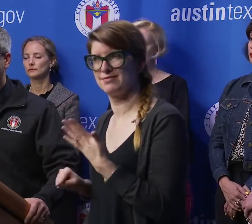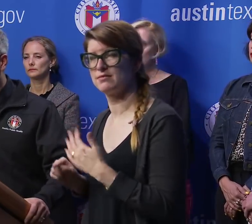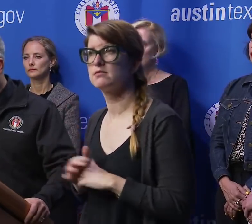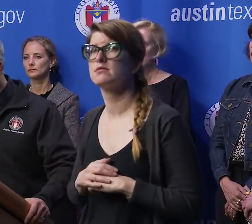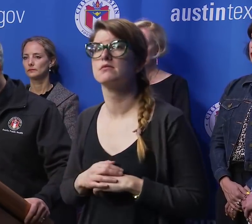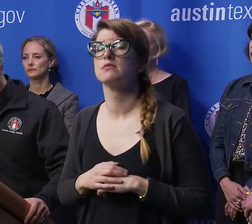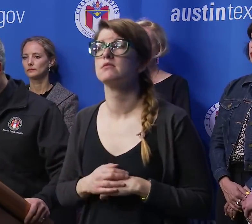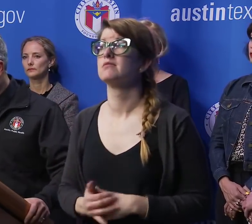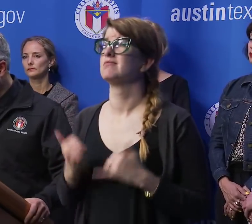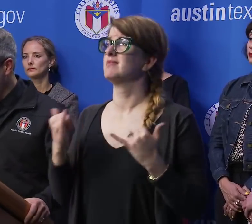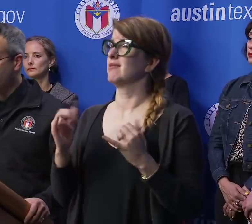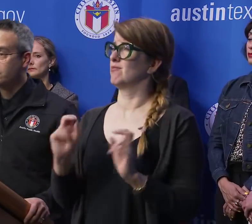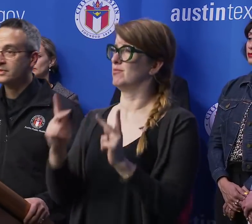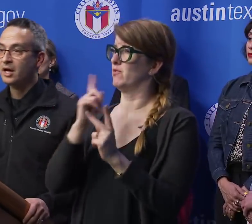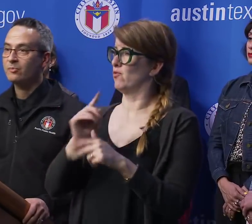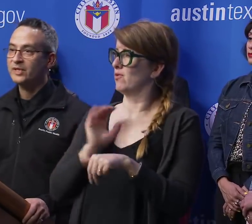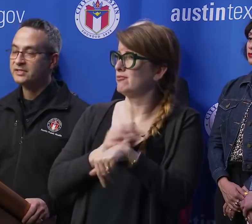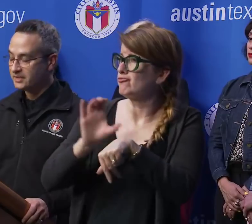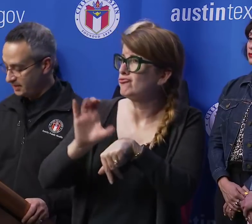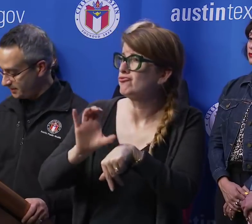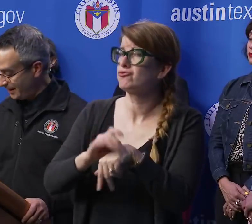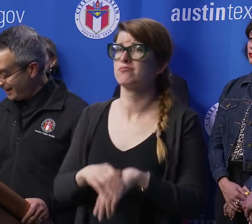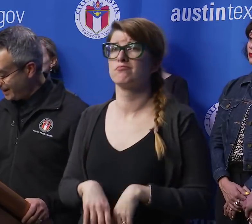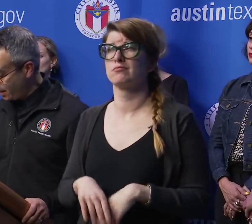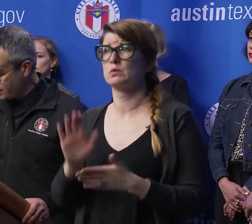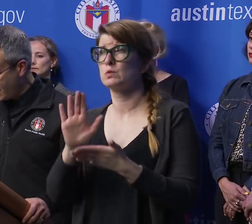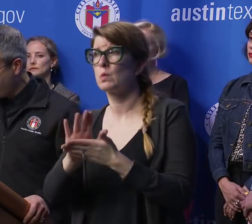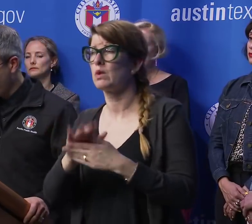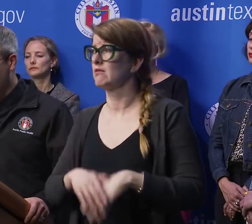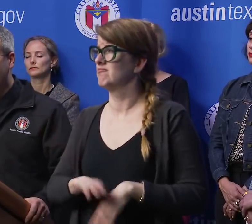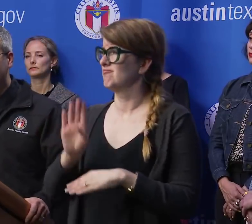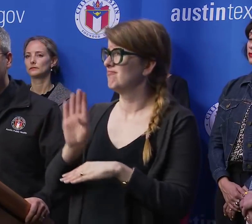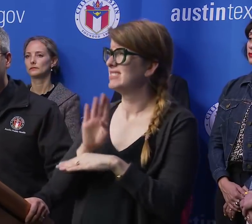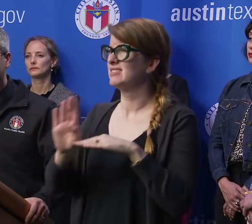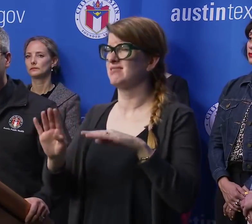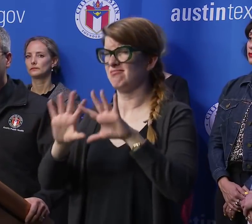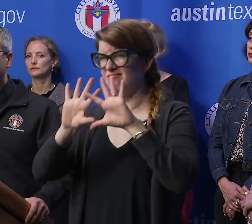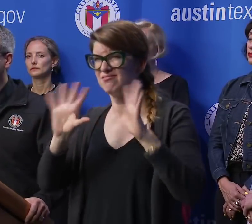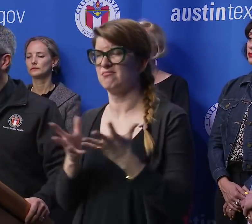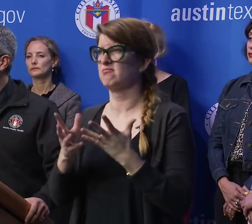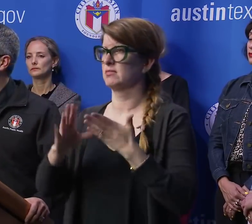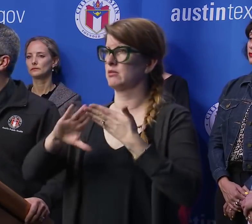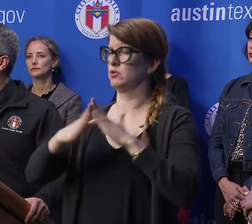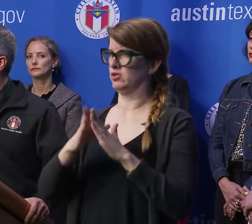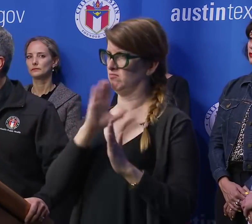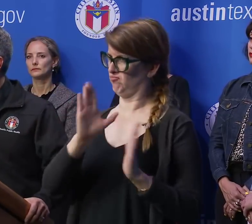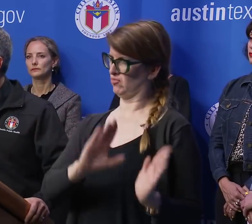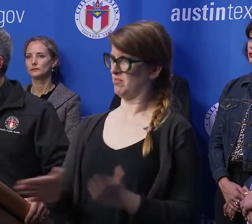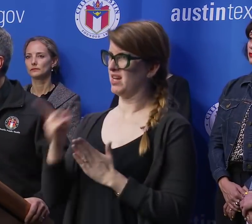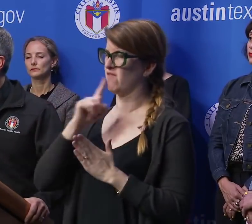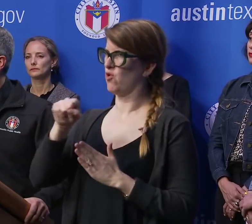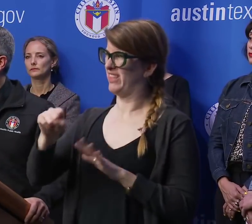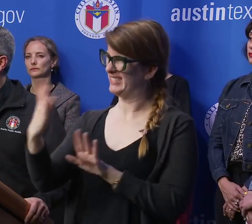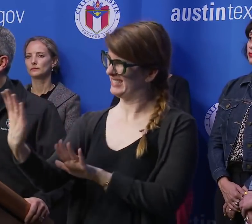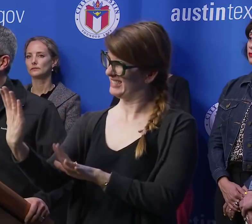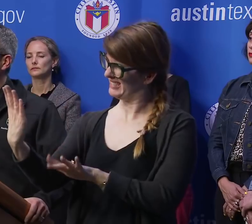time for our churches, our schools, our businesses, and our entire community to prepare for this storm.